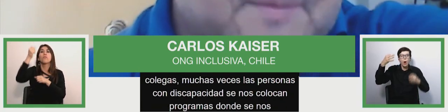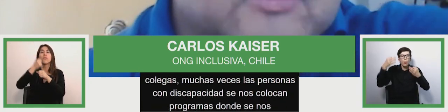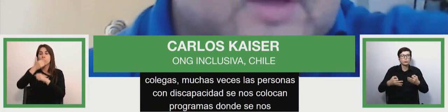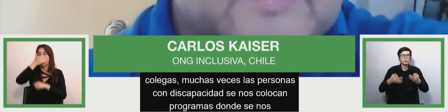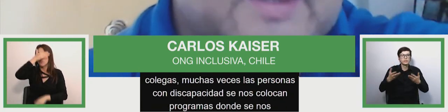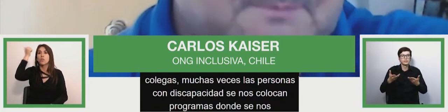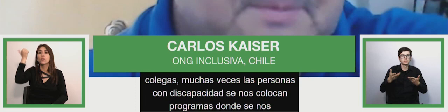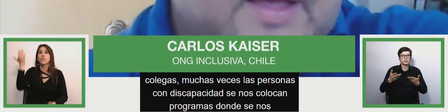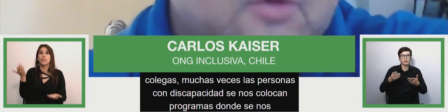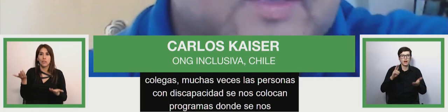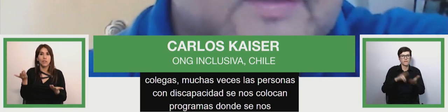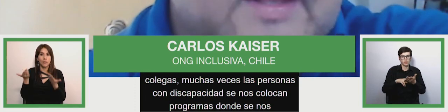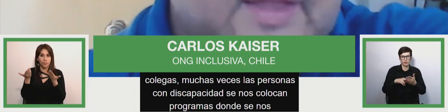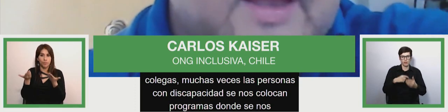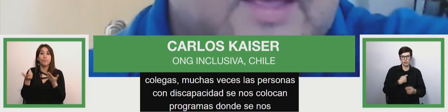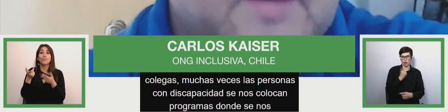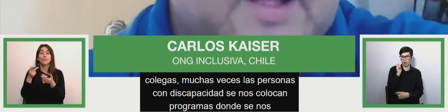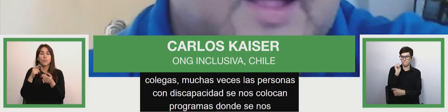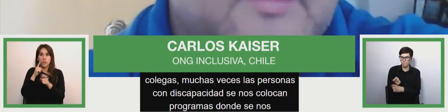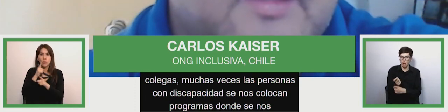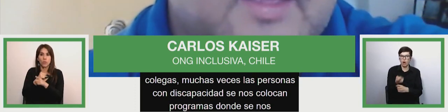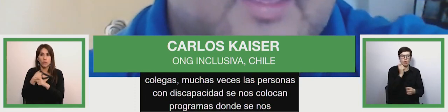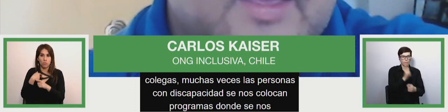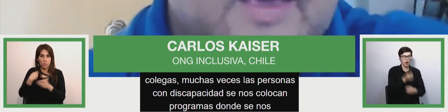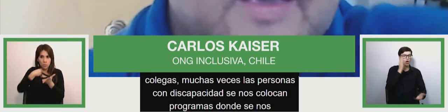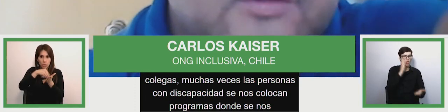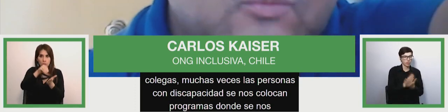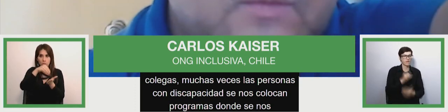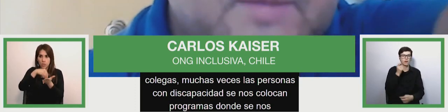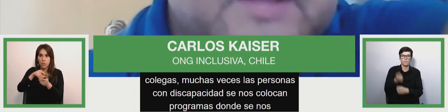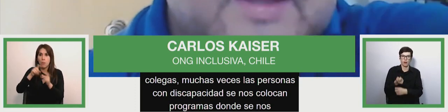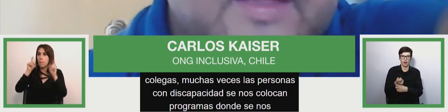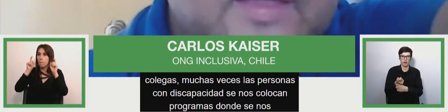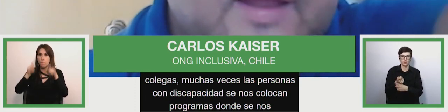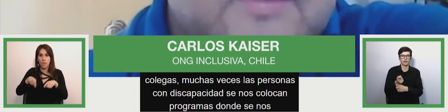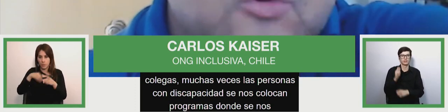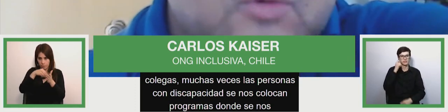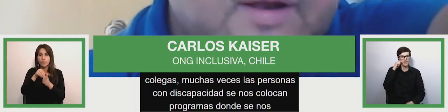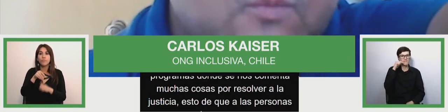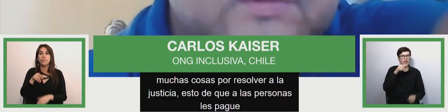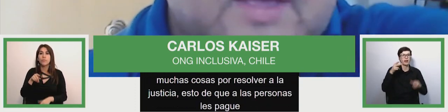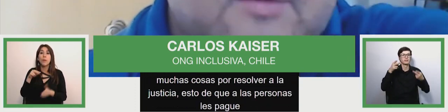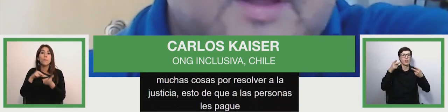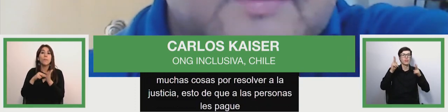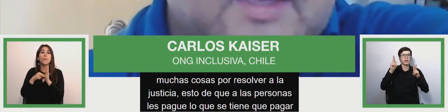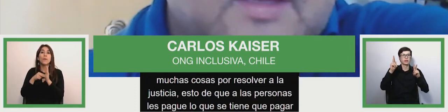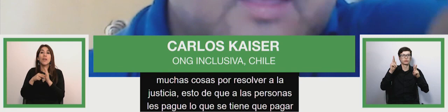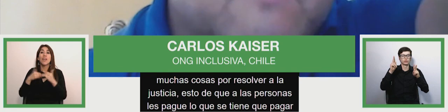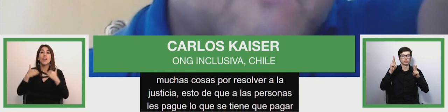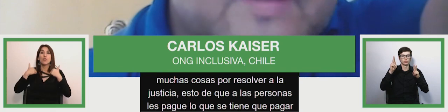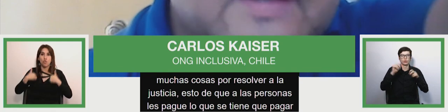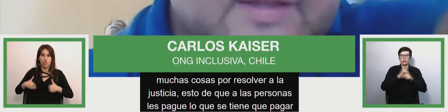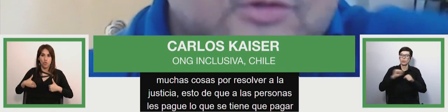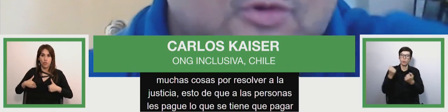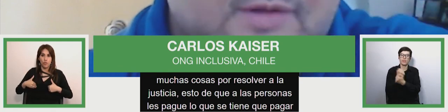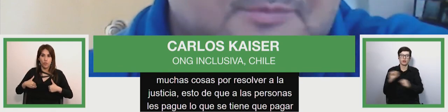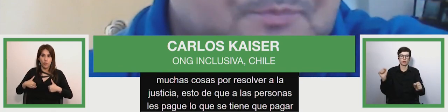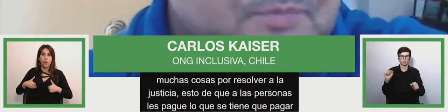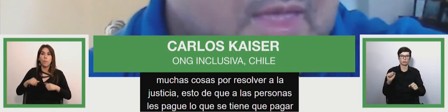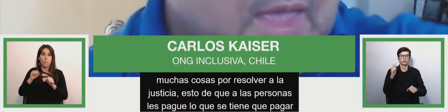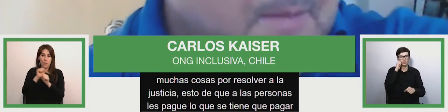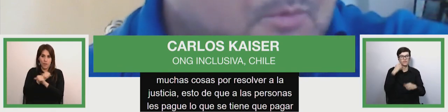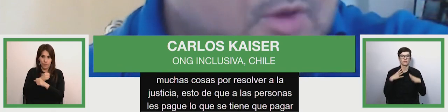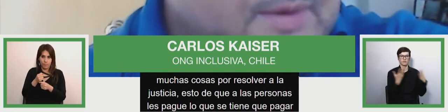with this capacity we have projects and programs where we promise very many things but we always forget